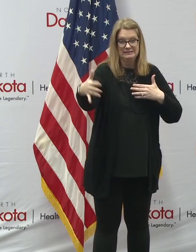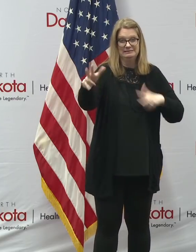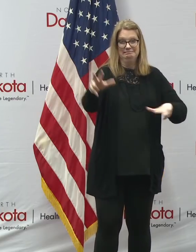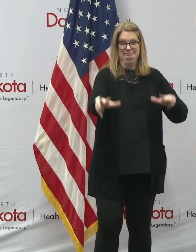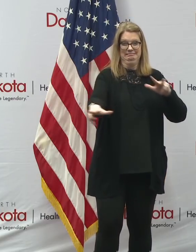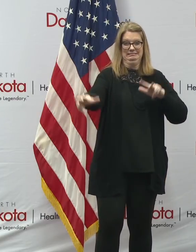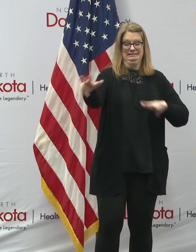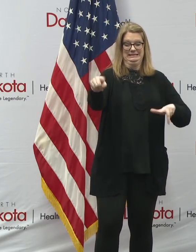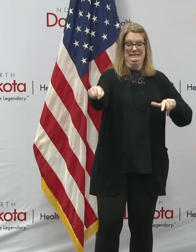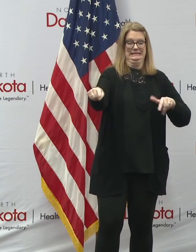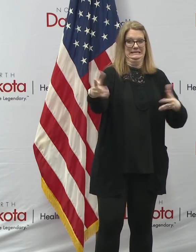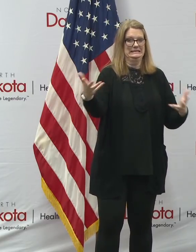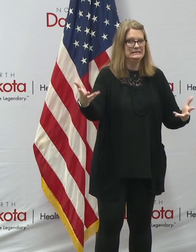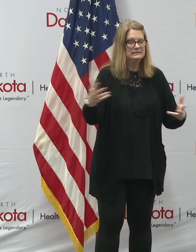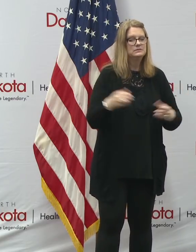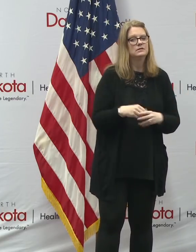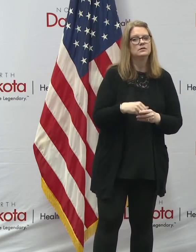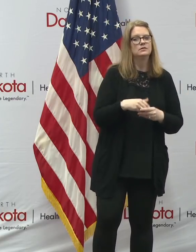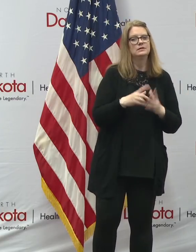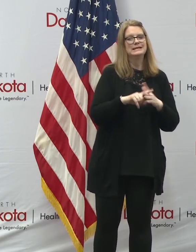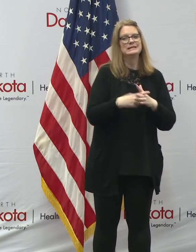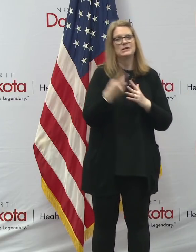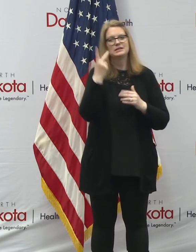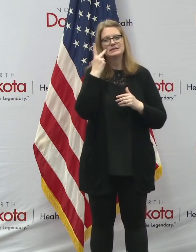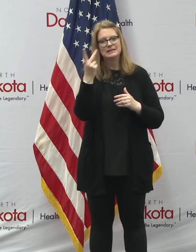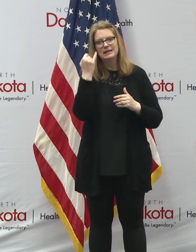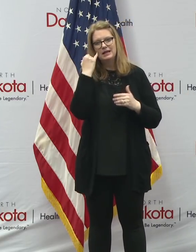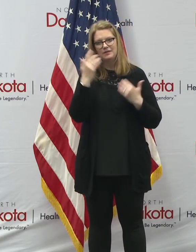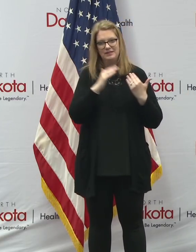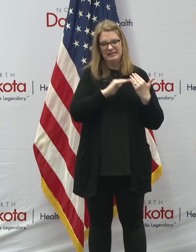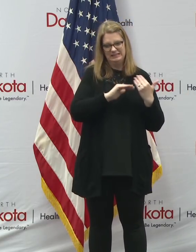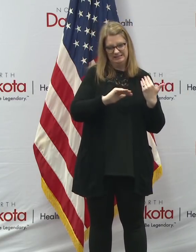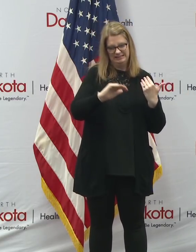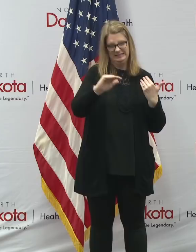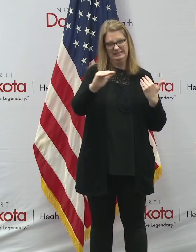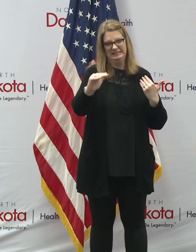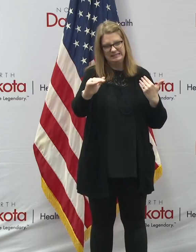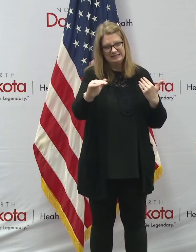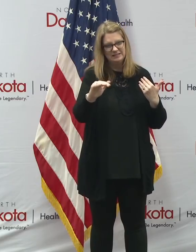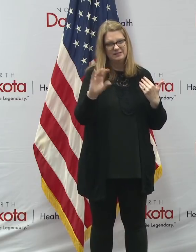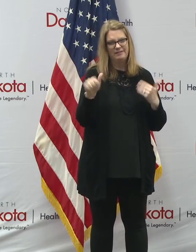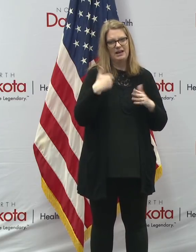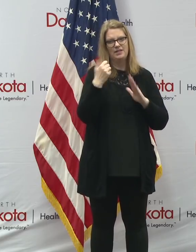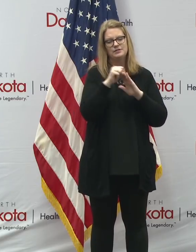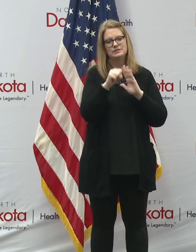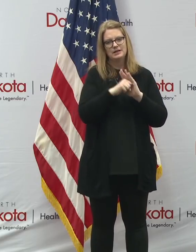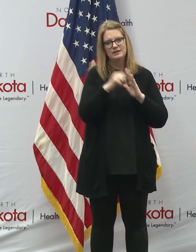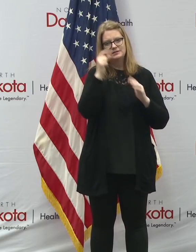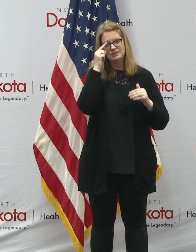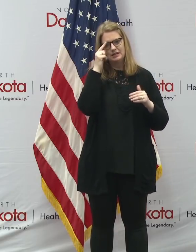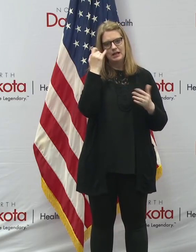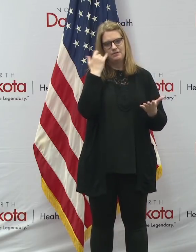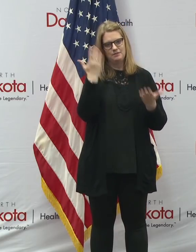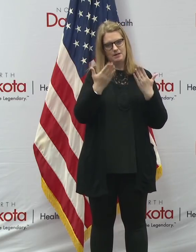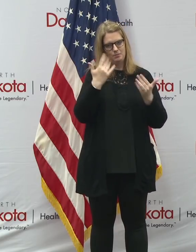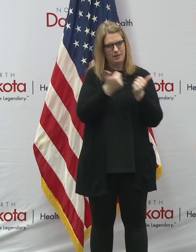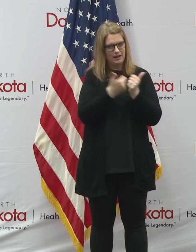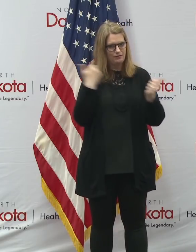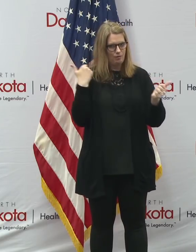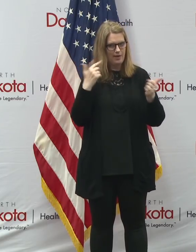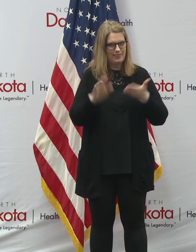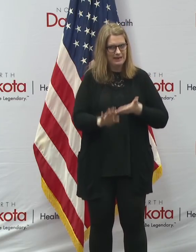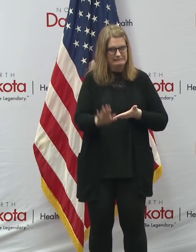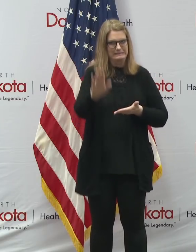by Wednesday because we're going to start to see whether these curves have flattened in other states and whether or not maybe we can avoid the peak altogether.